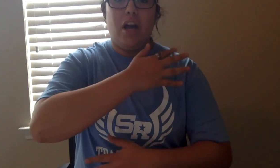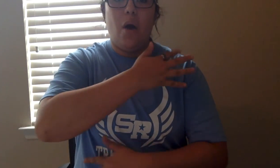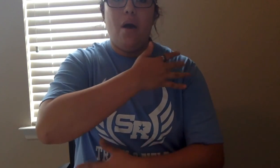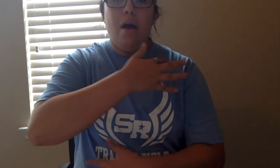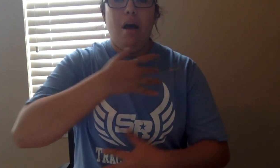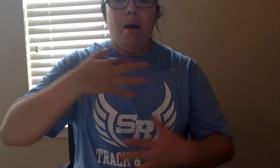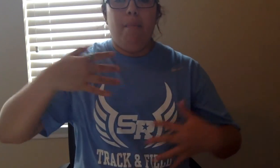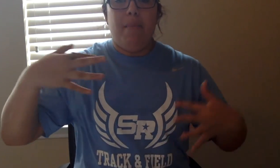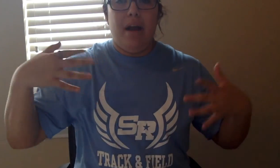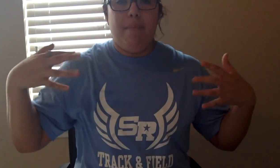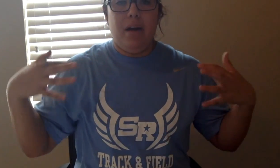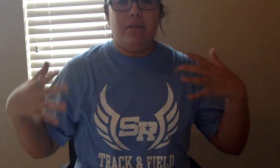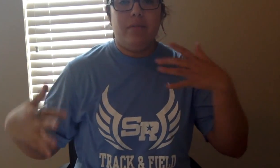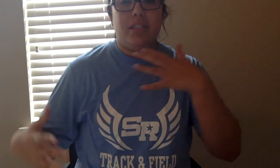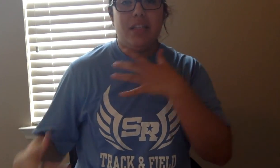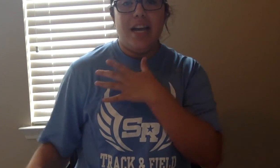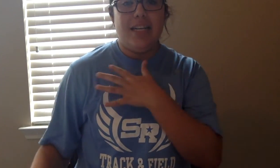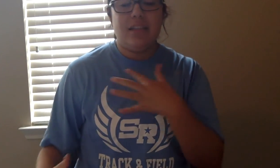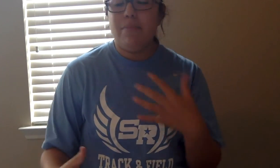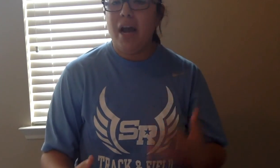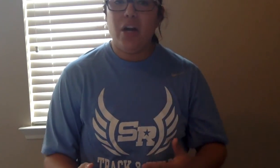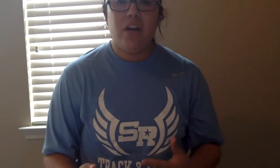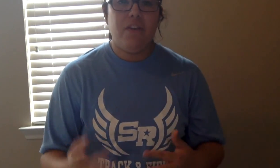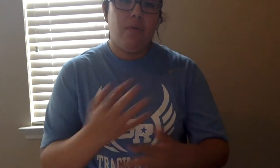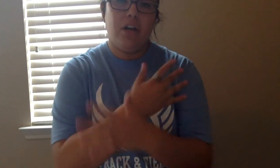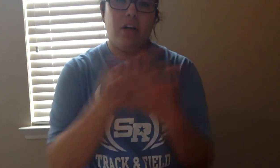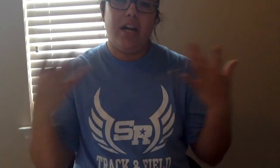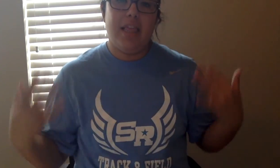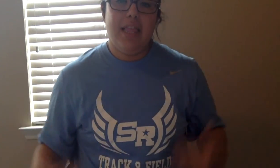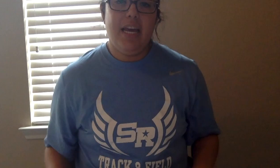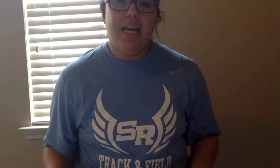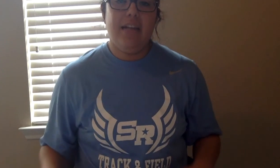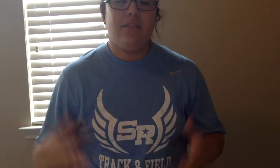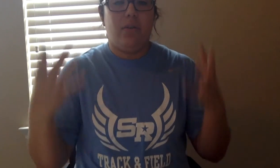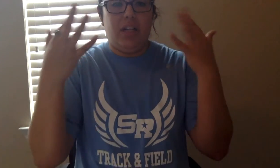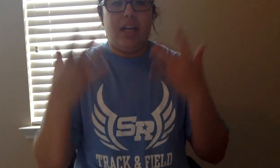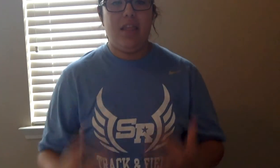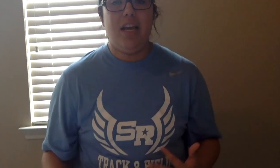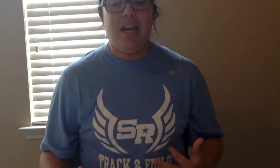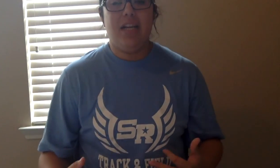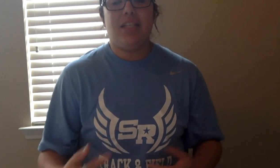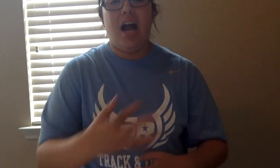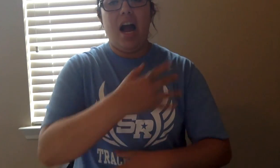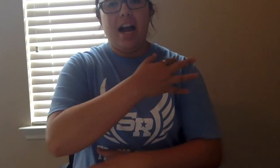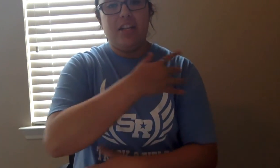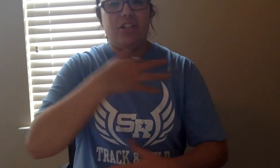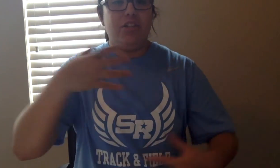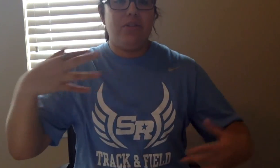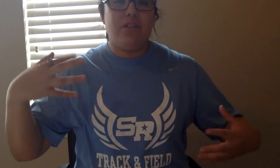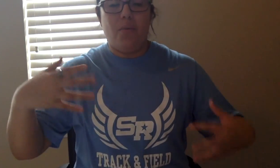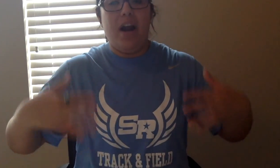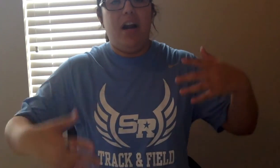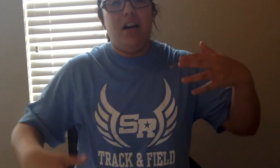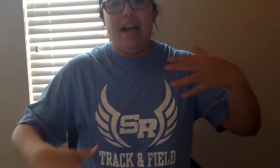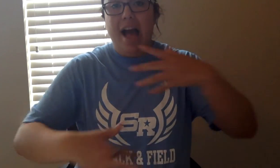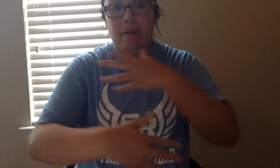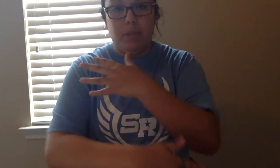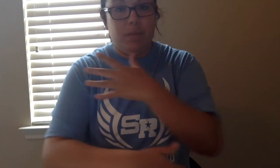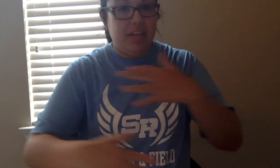go my bones it doesn't matter if you want to go like this or like this I just do a square it helps me